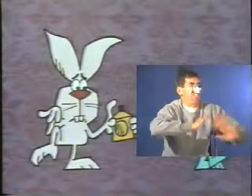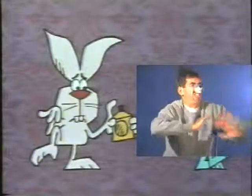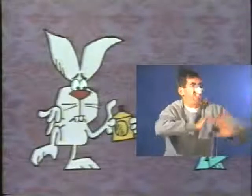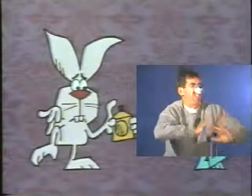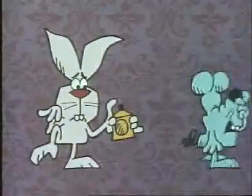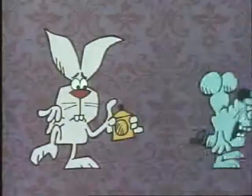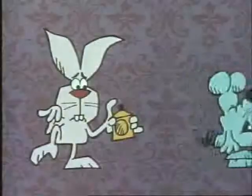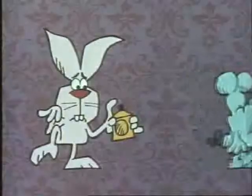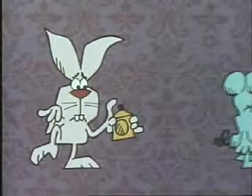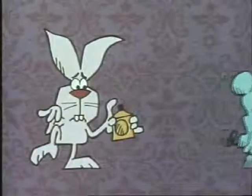Stinks.